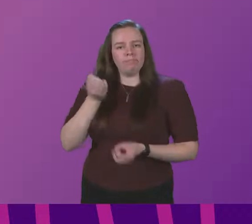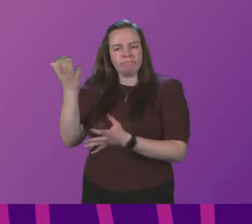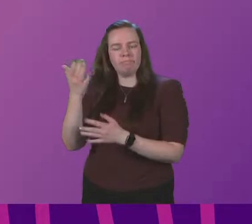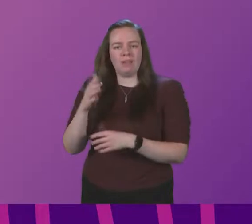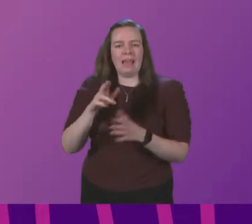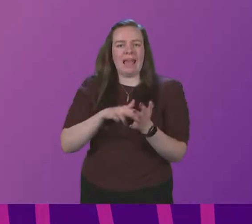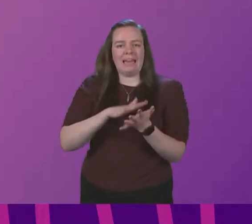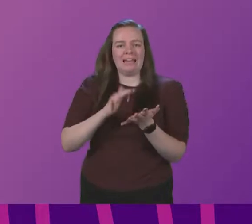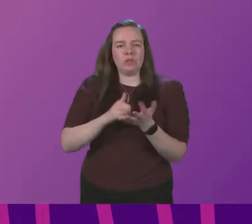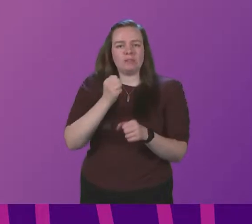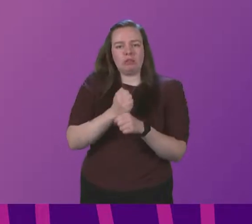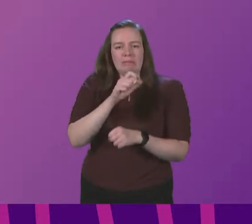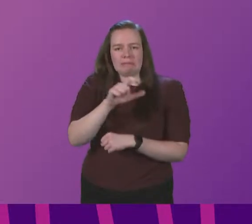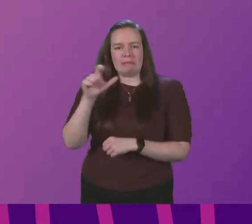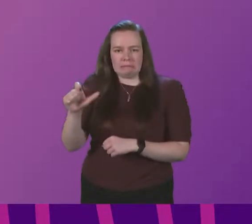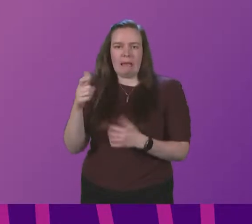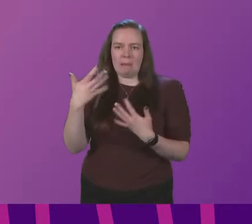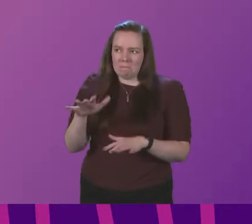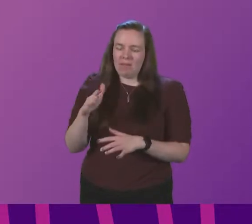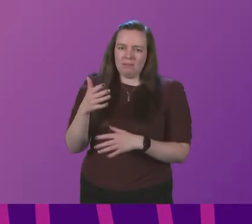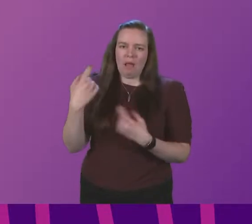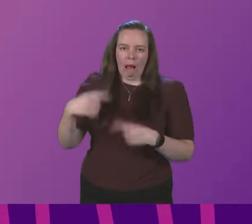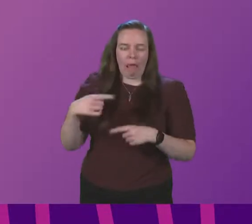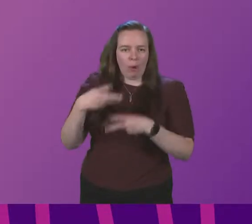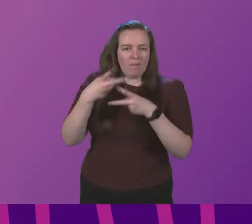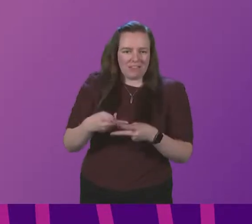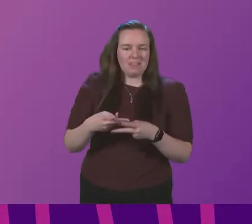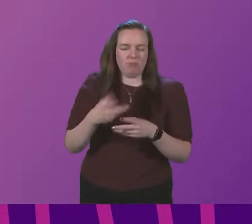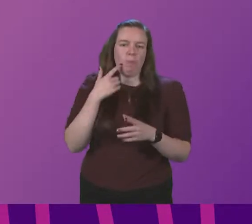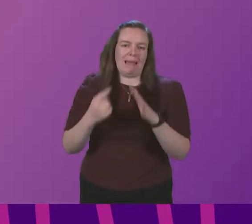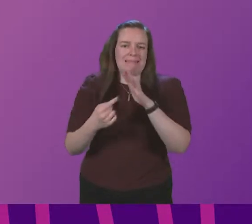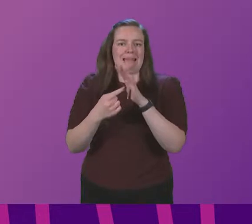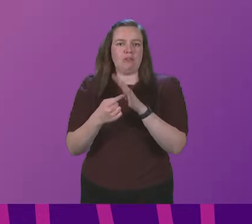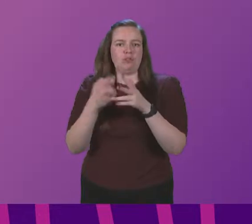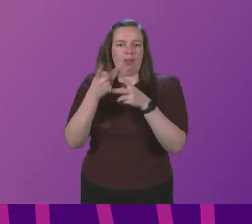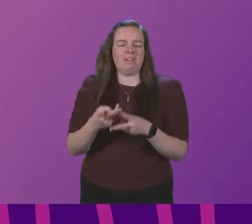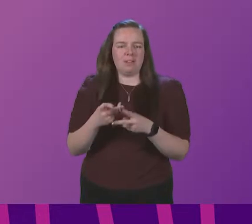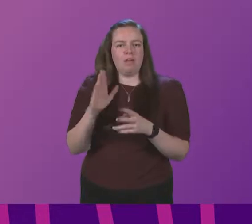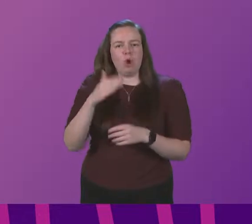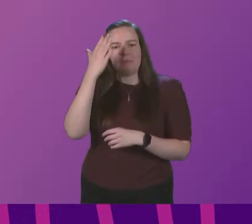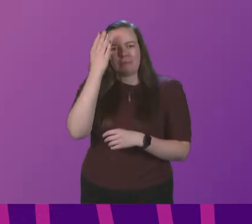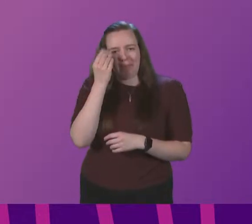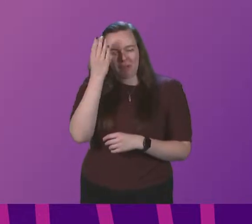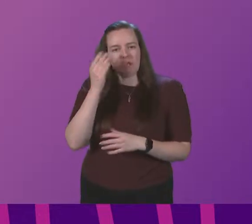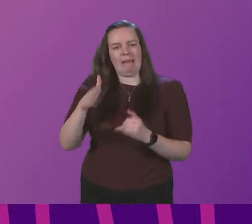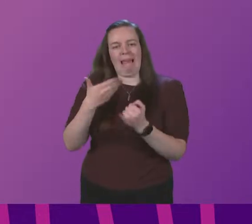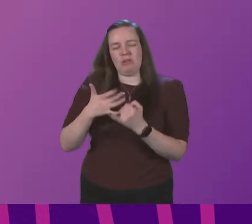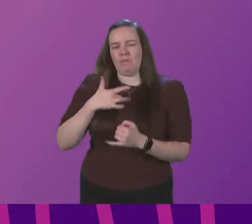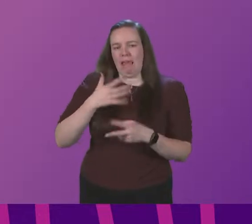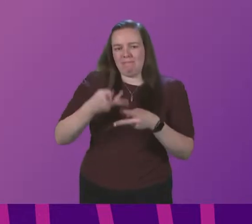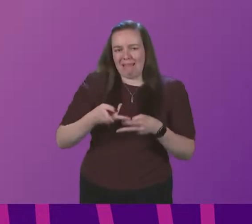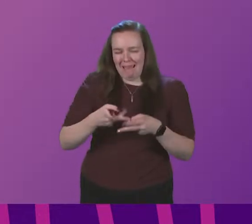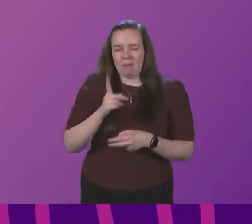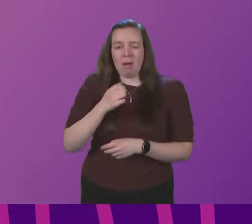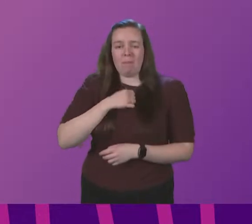Clyde permitted visiting under an essential visitor policy, which specifically mentions both dementia and end-of-life care. However, my